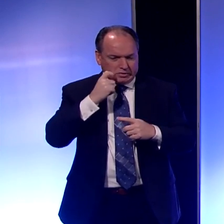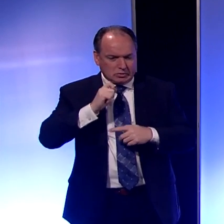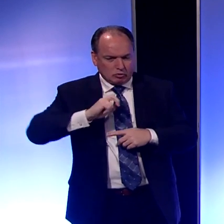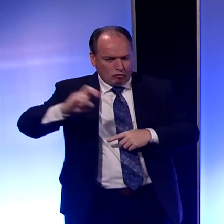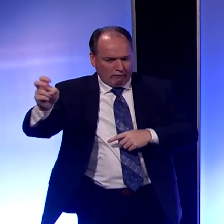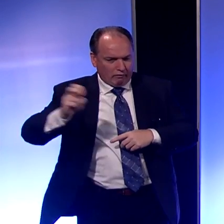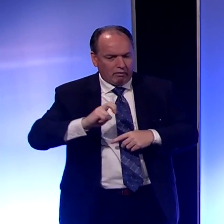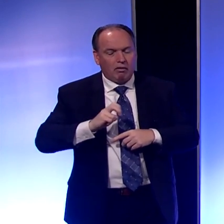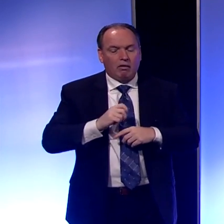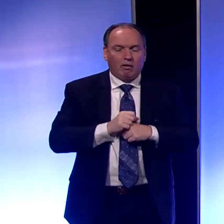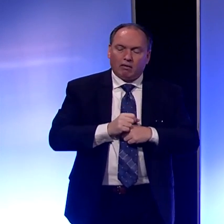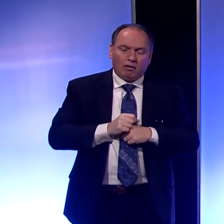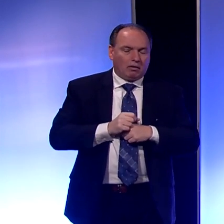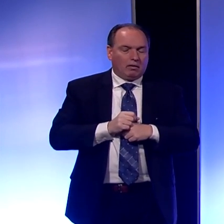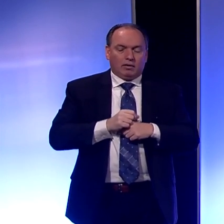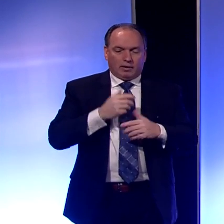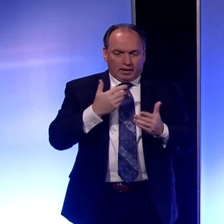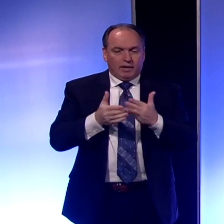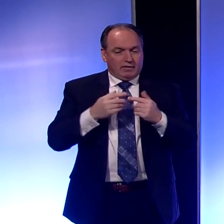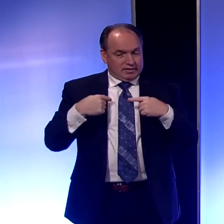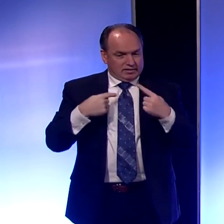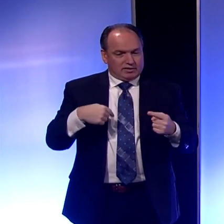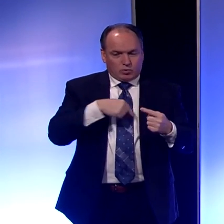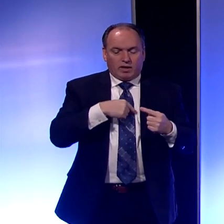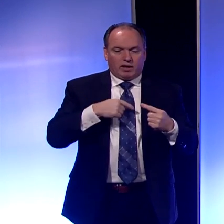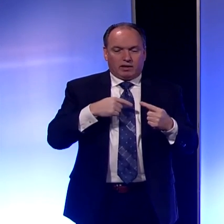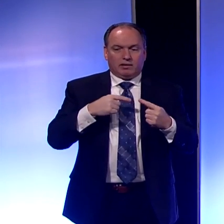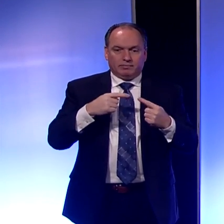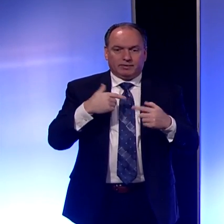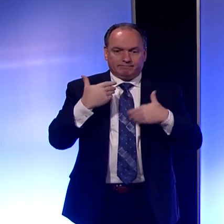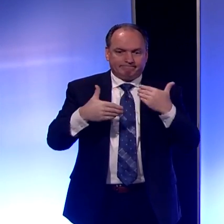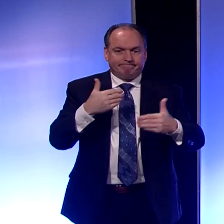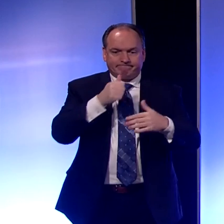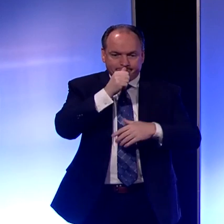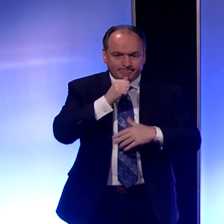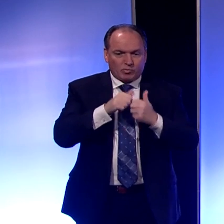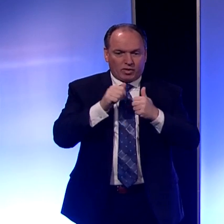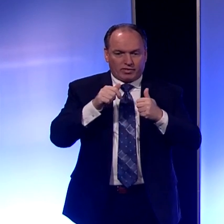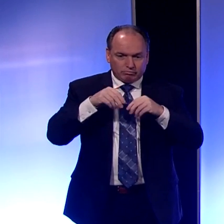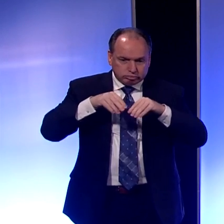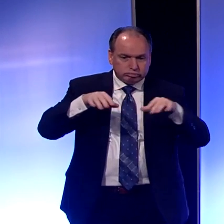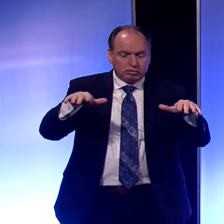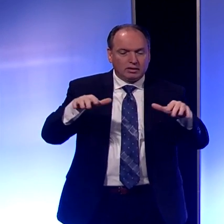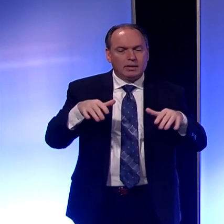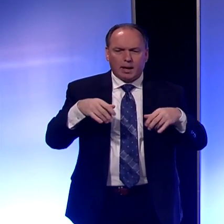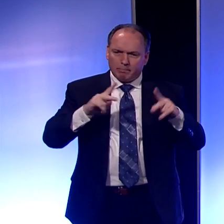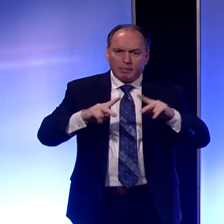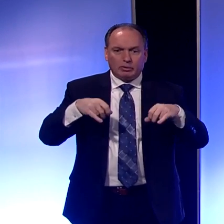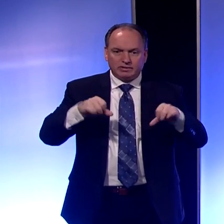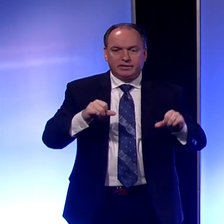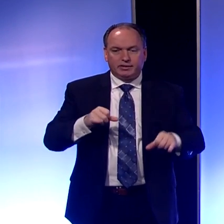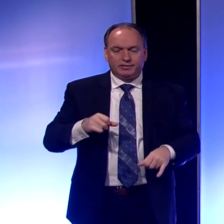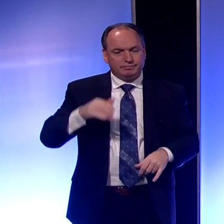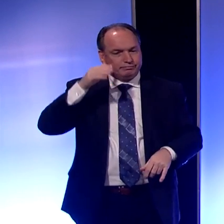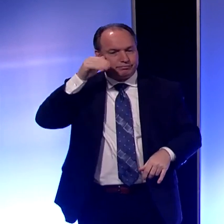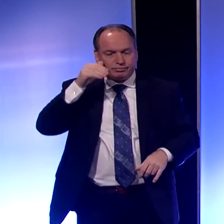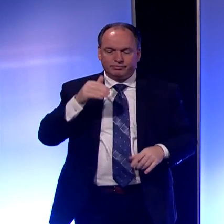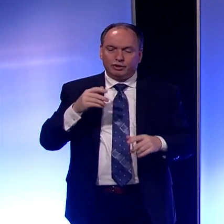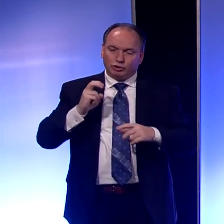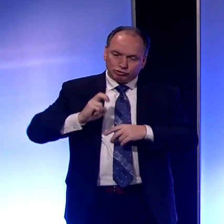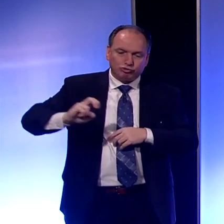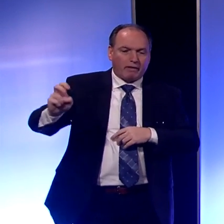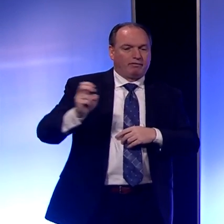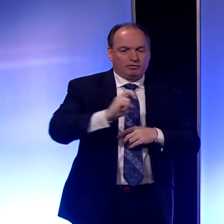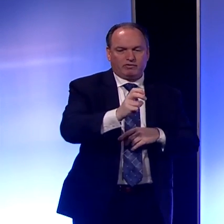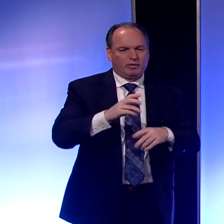even since we've been dealing with this pandemic, people are still traveling. Their businesses are still